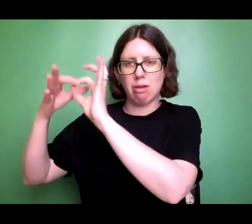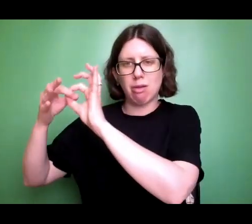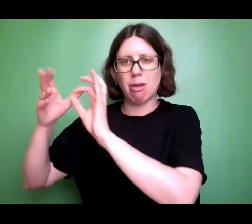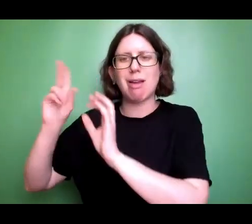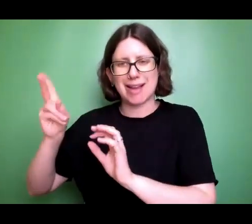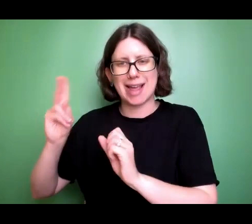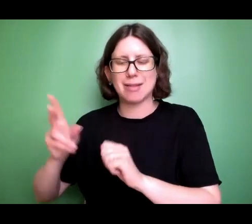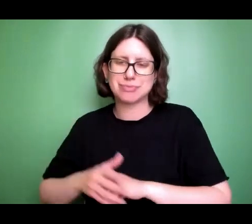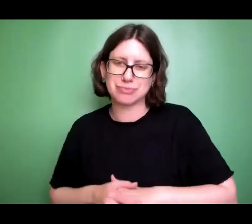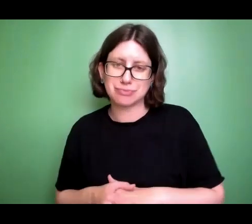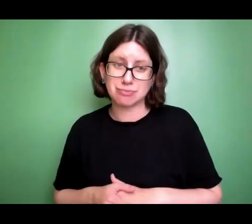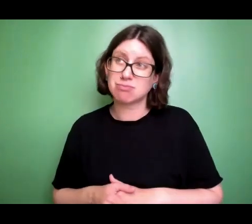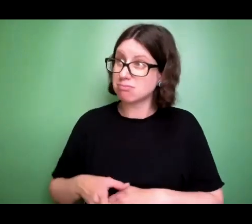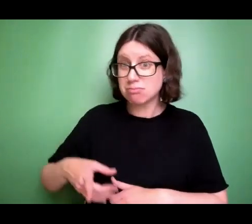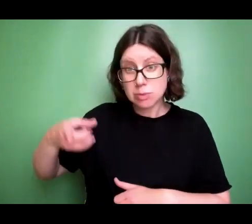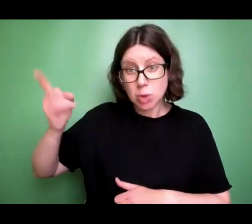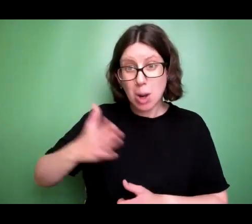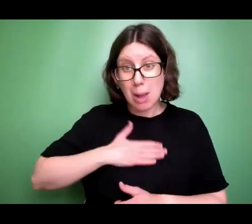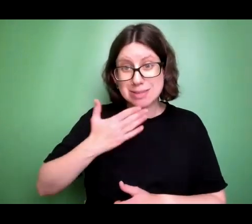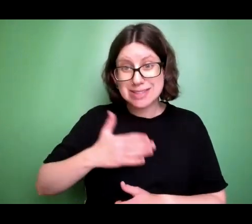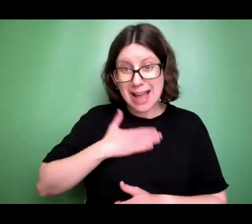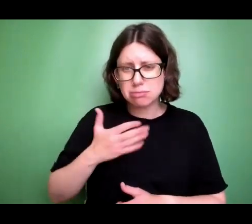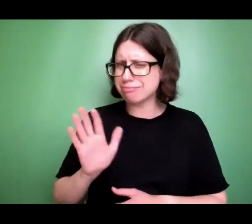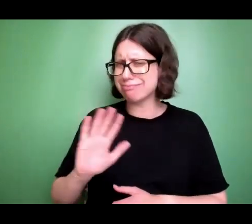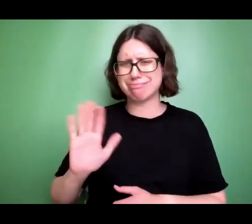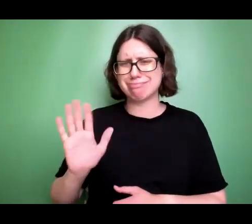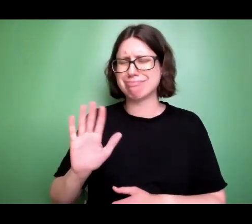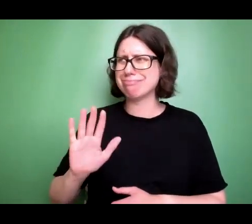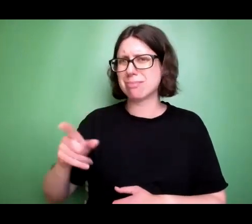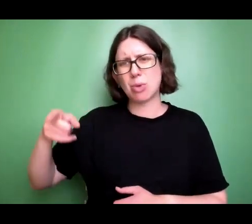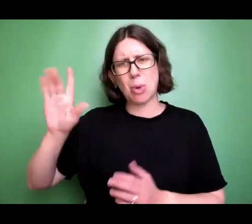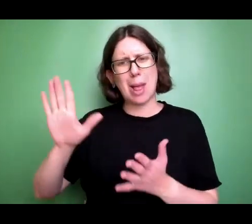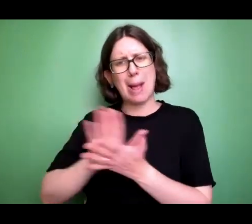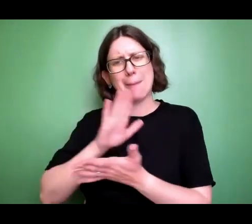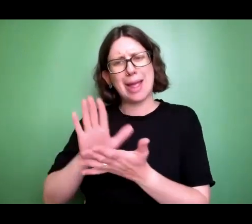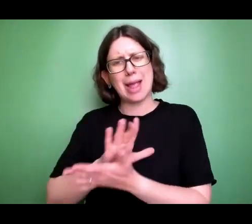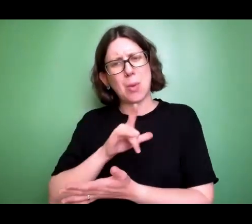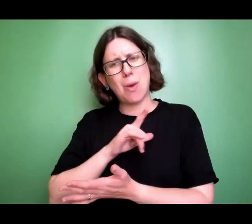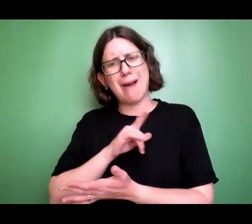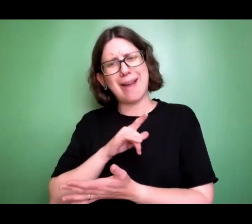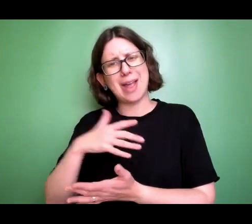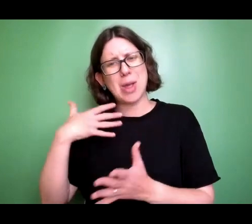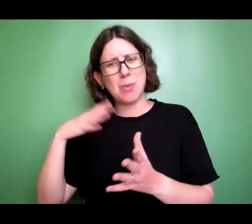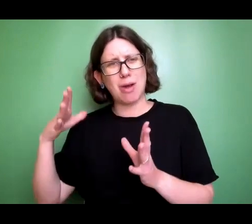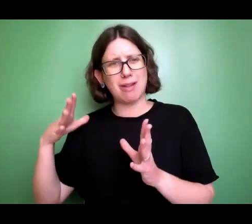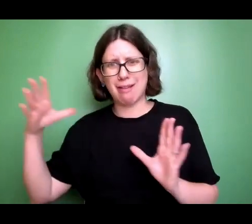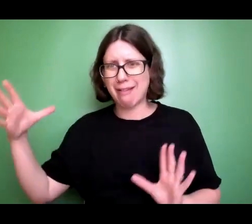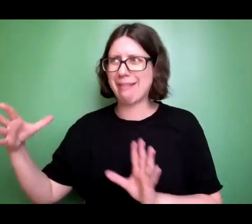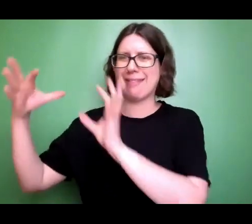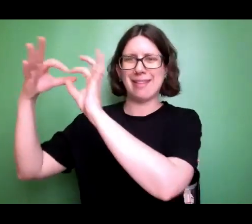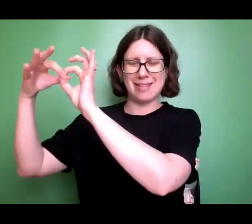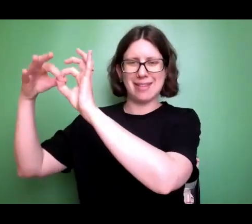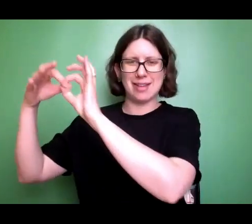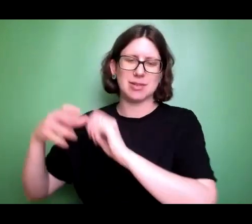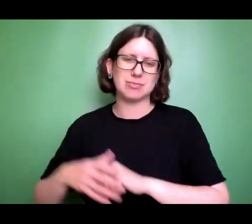And He's not upset with what's happened or how long it's been. He's just happy to see you. So God's kind of love